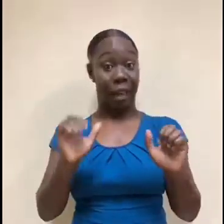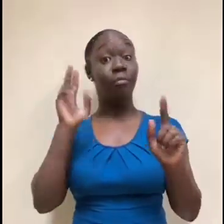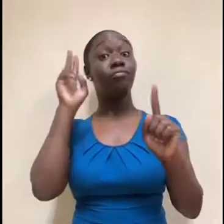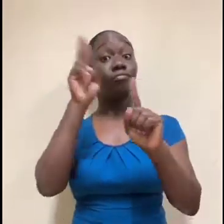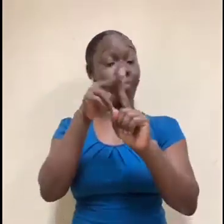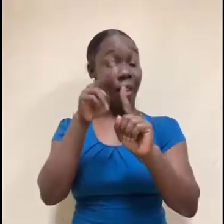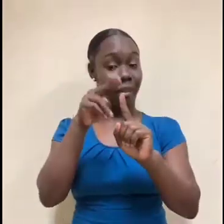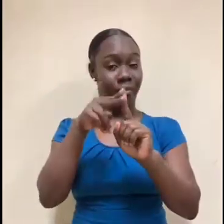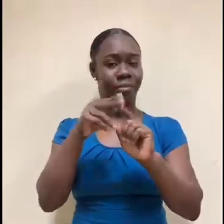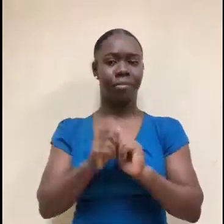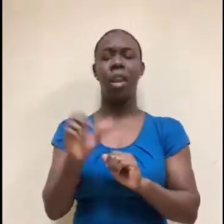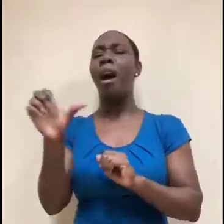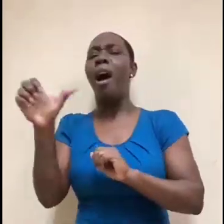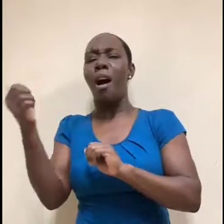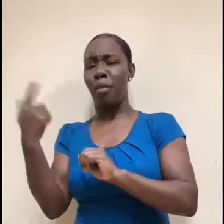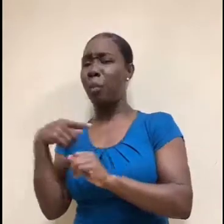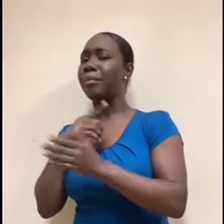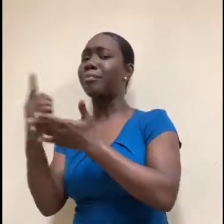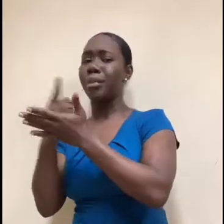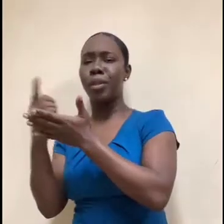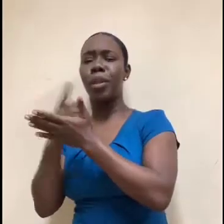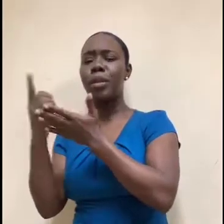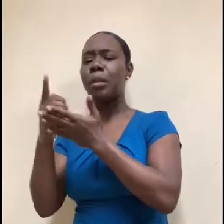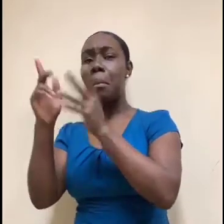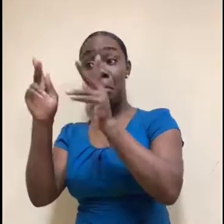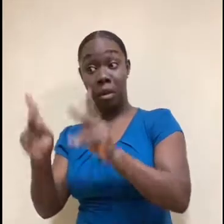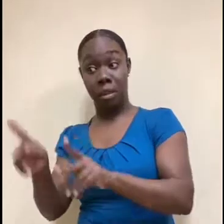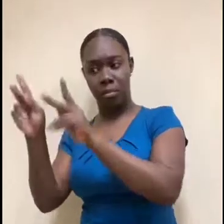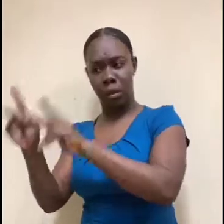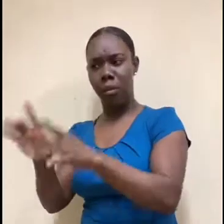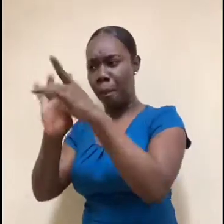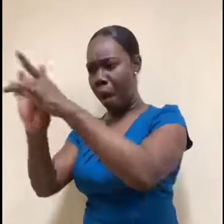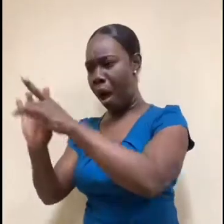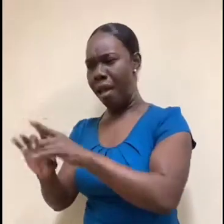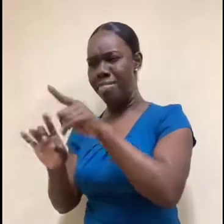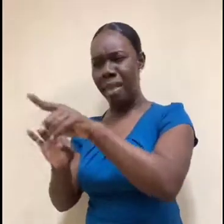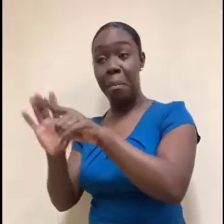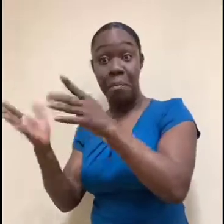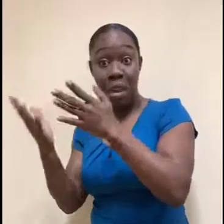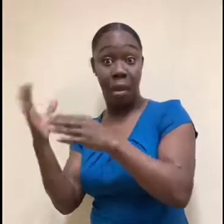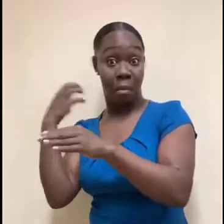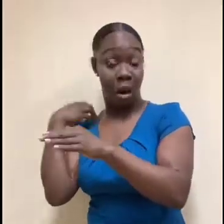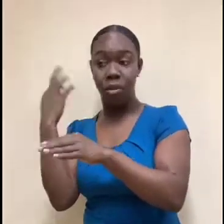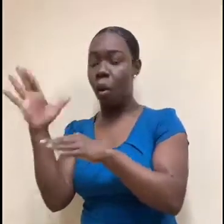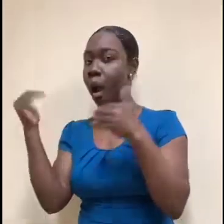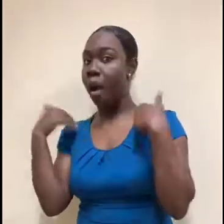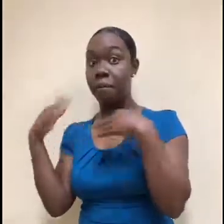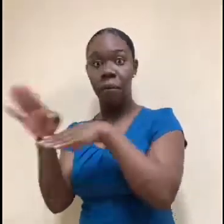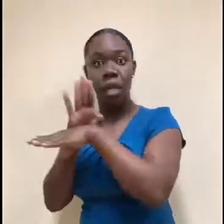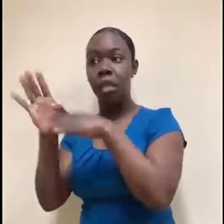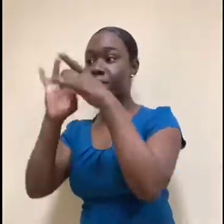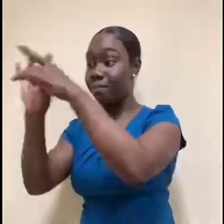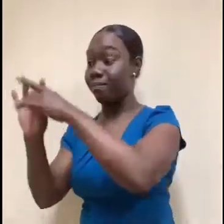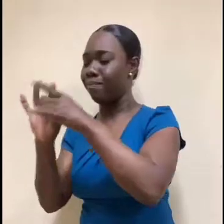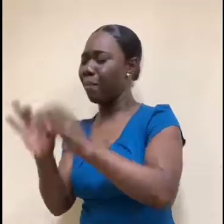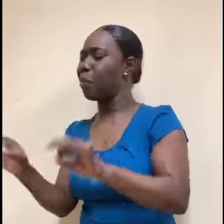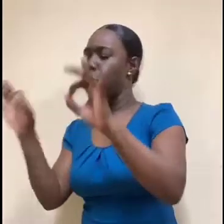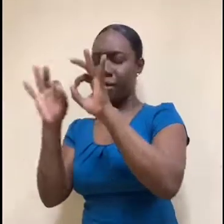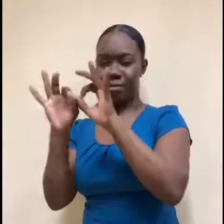power of networking. So without further ado, let's go ahead and jump right into the jobs that I found for this week. So DataShield is a company I